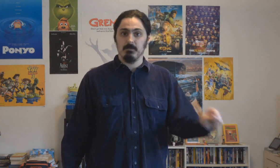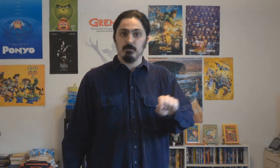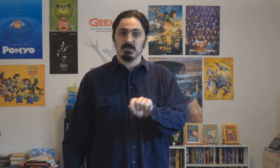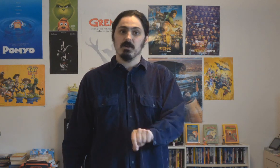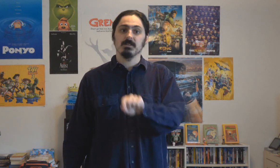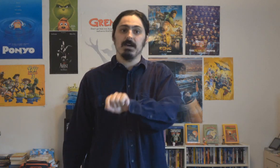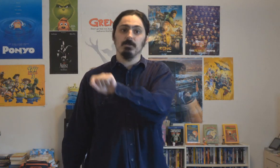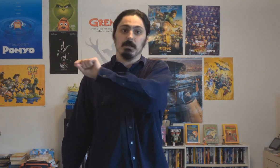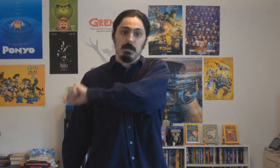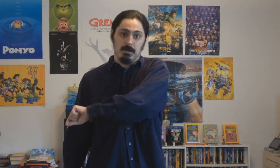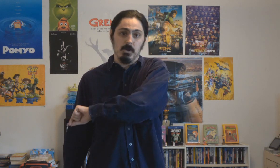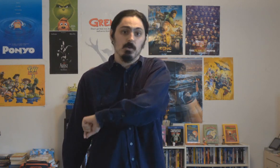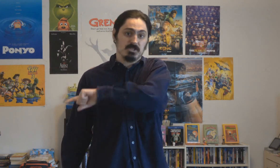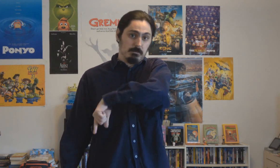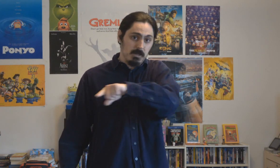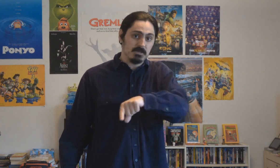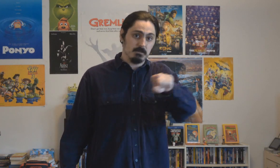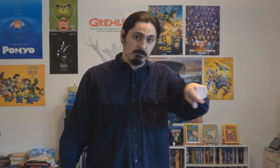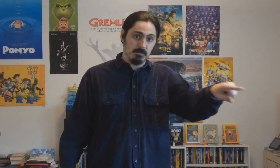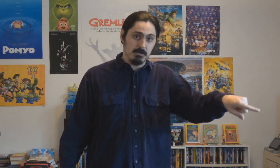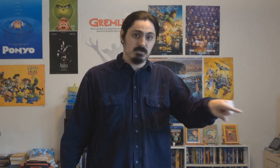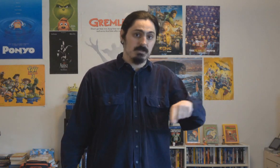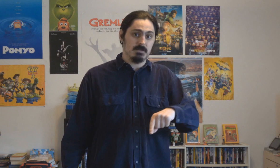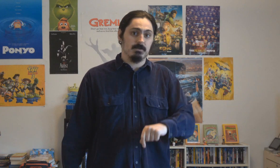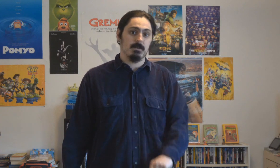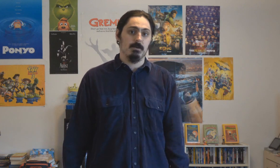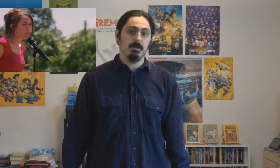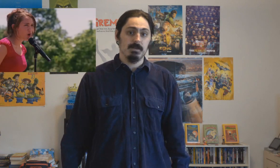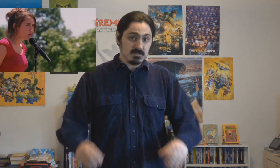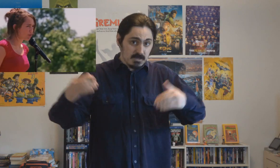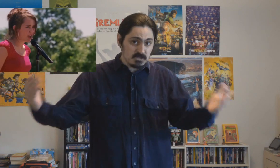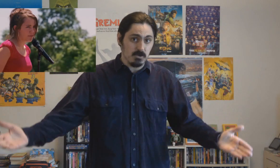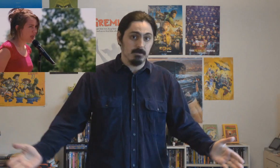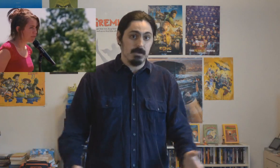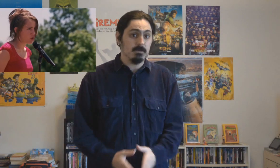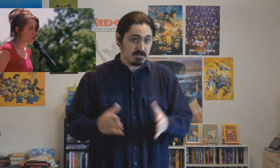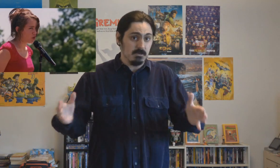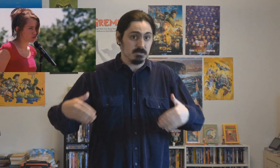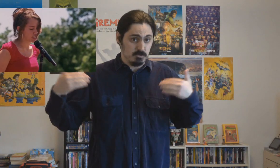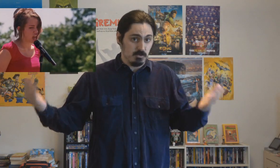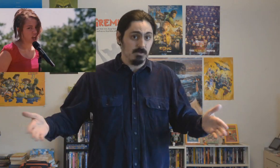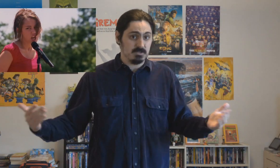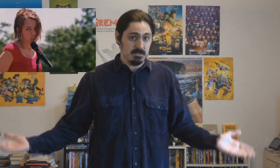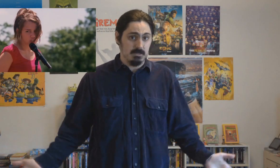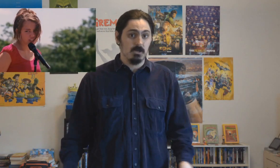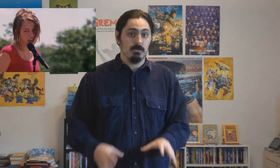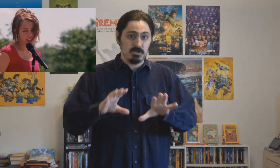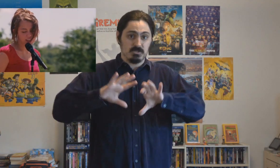performs a song titled The Climb, which the plot has been building up to the entire time. It's a nice song, and Cyrus puts it all on to sing it, with Chelsea